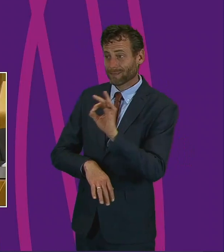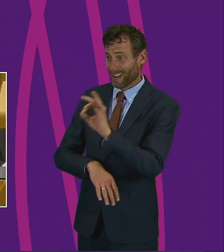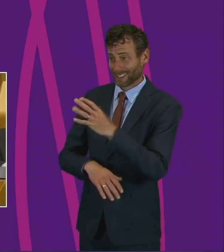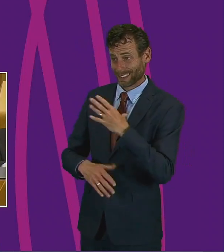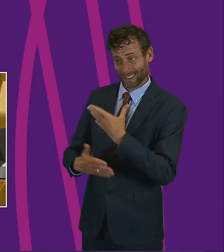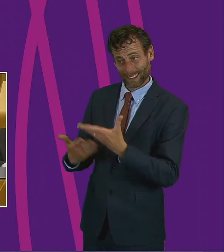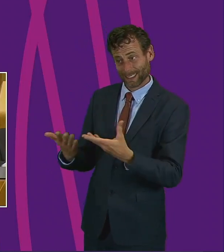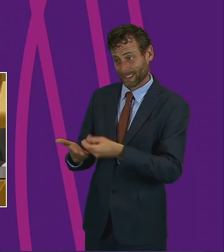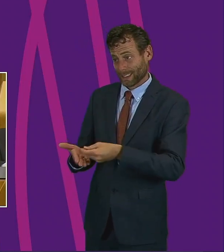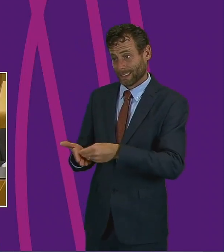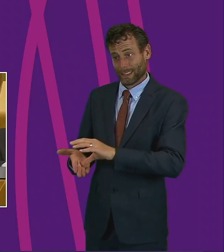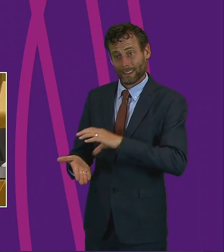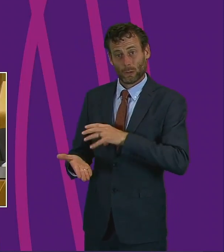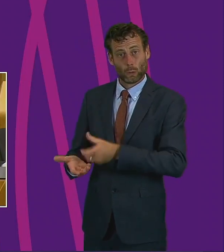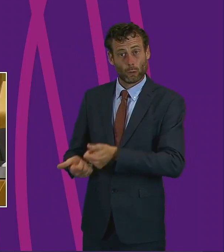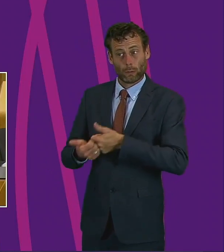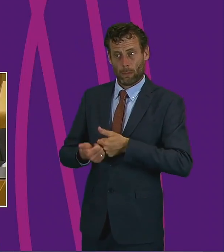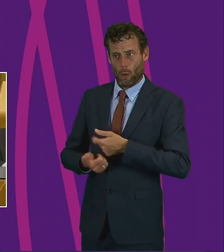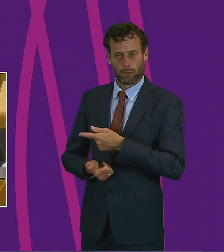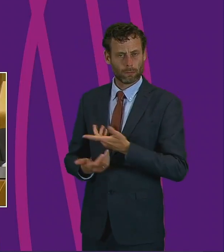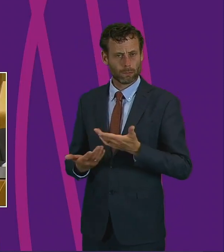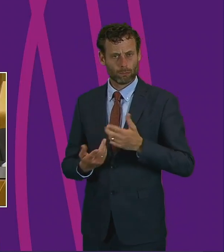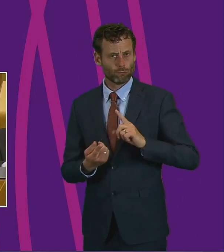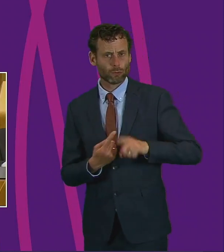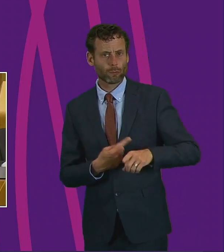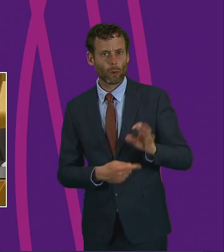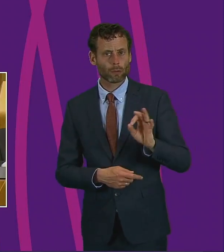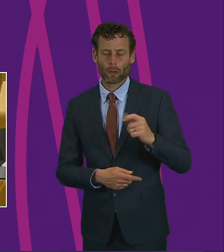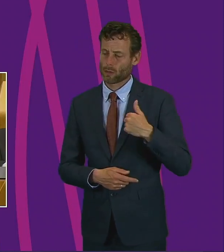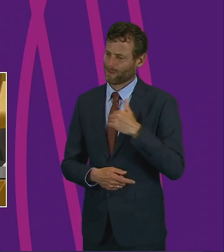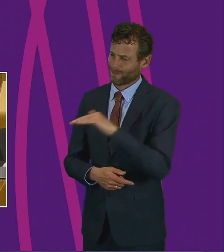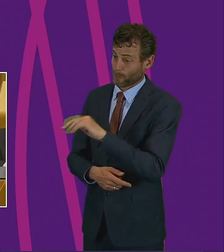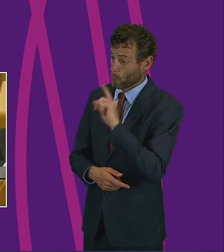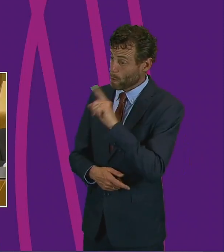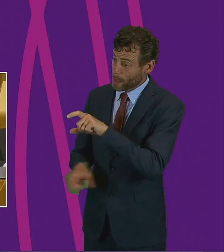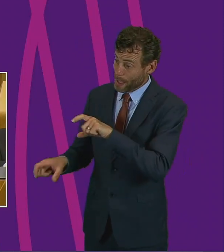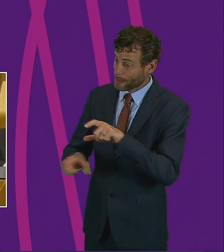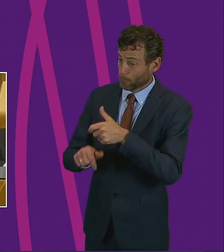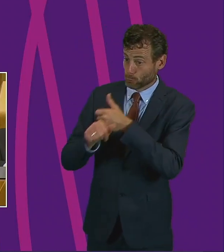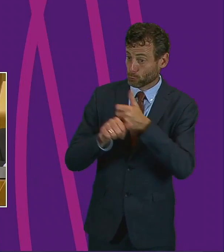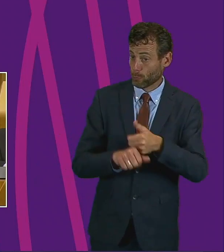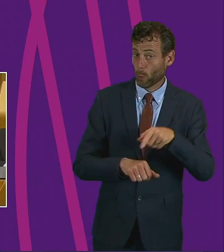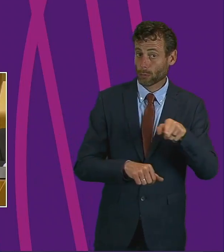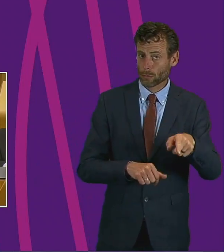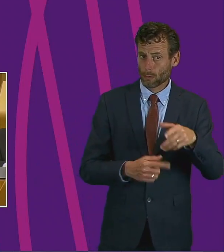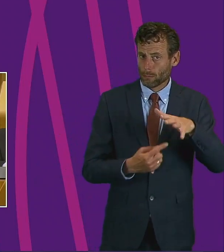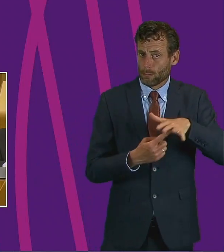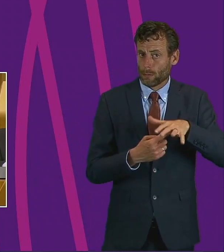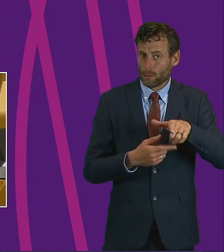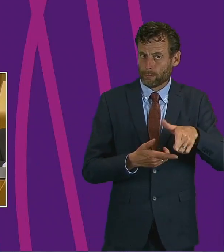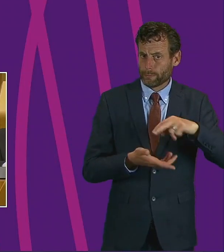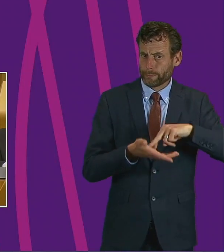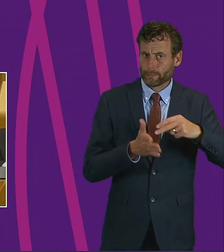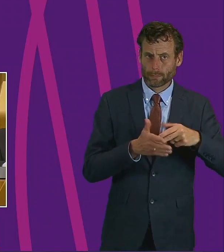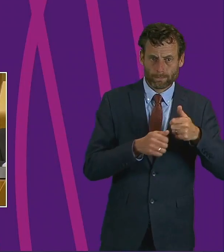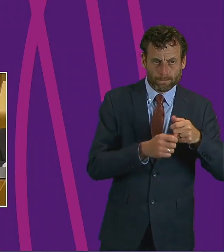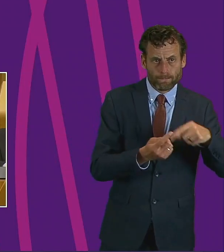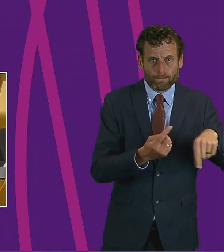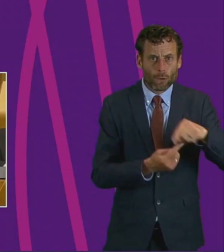any confirmation, I would invite the Cabinet Secretary to confirm whether indeed ongoing support will be available for this vital programme.